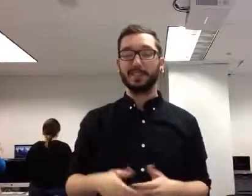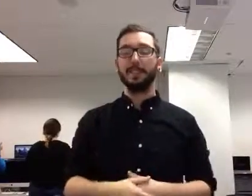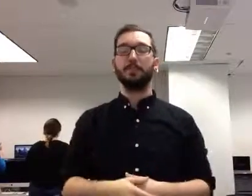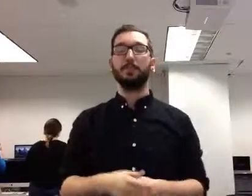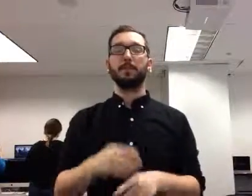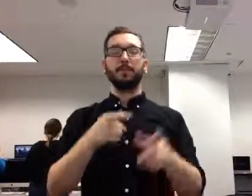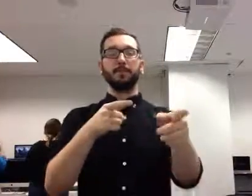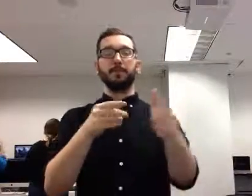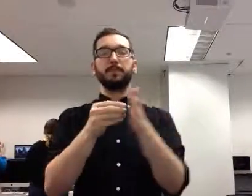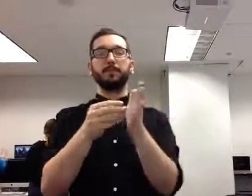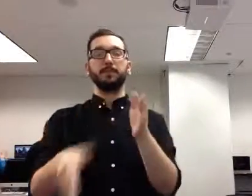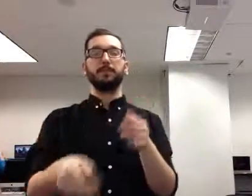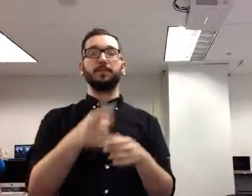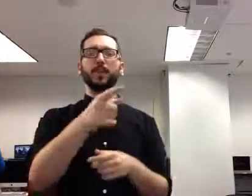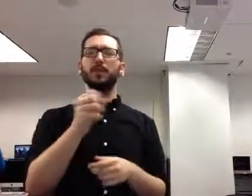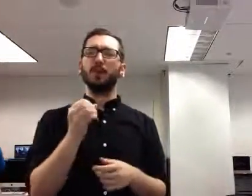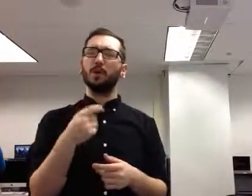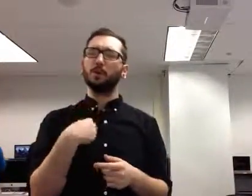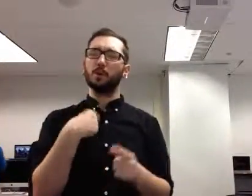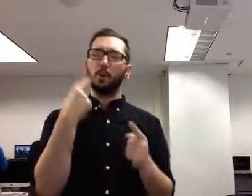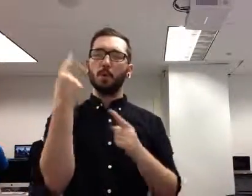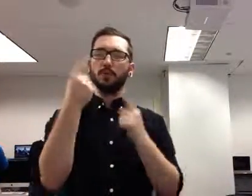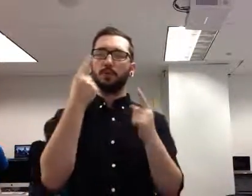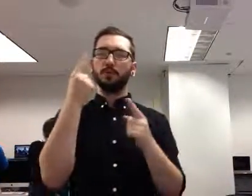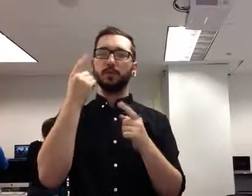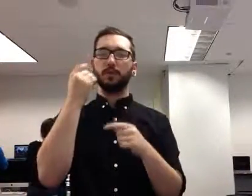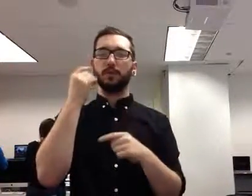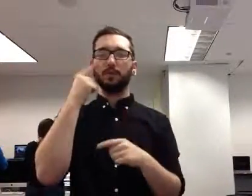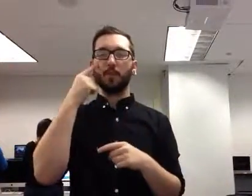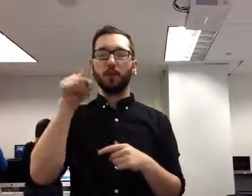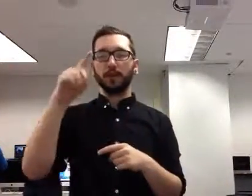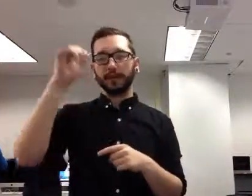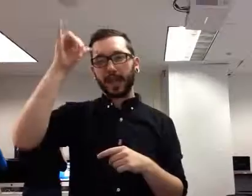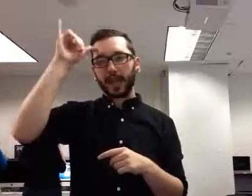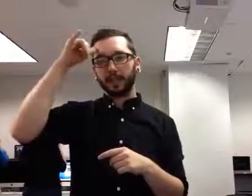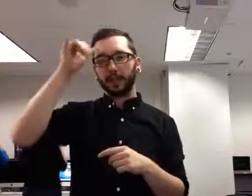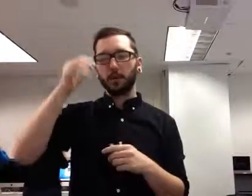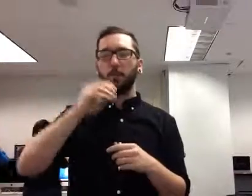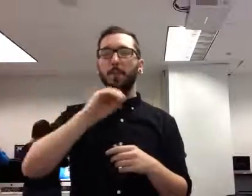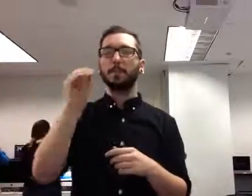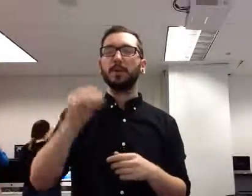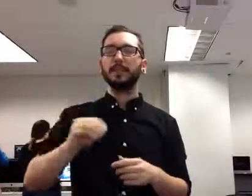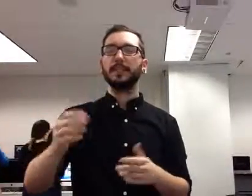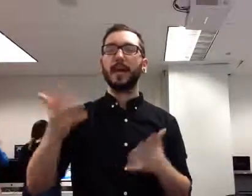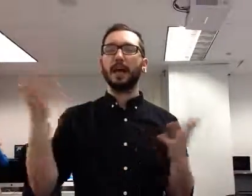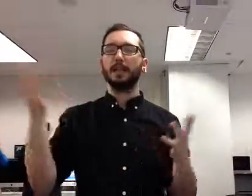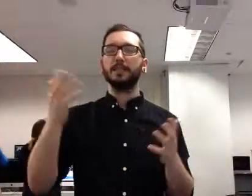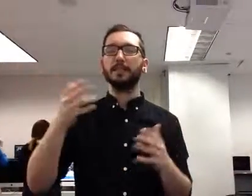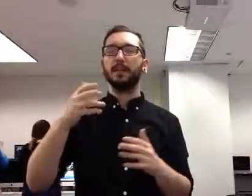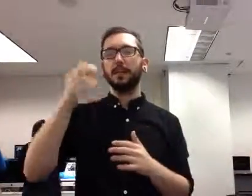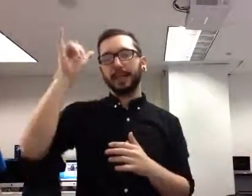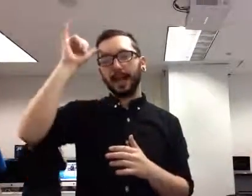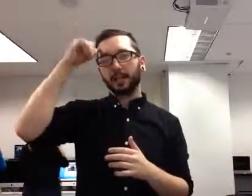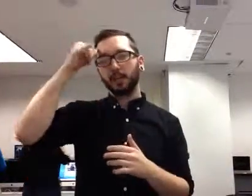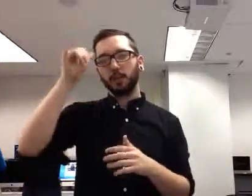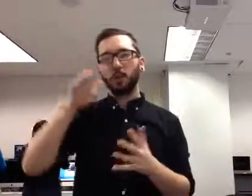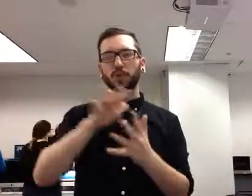So, I'm wondering, for, like, the cattle, what percentage of all the Soviets' cattle were destroyed? Okay, as far as